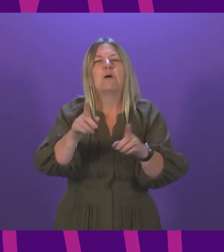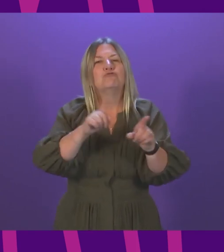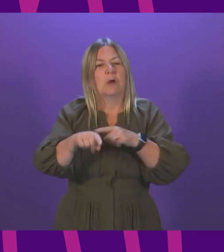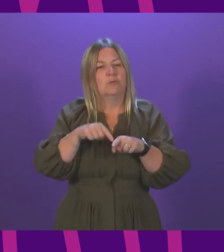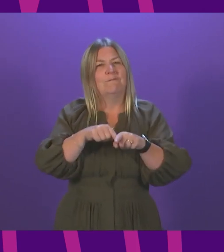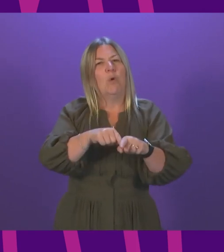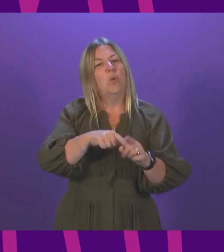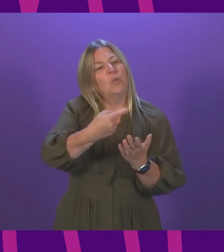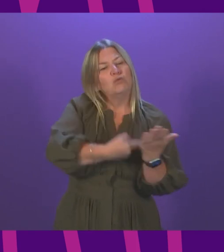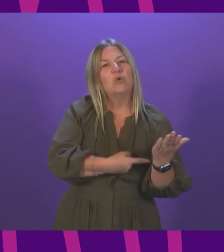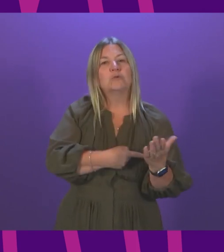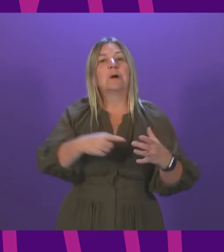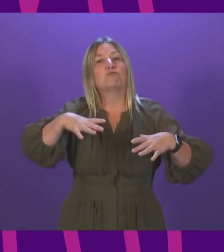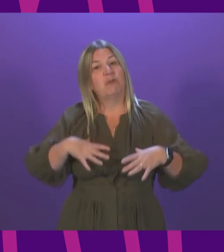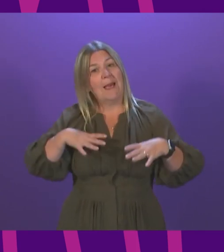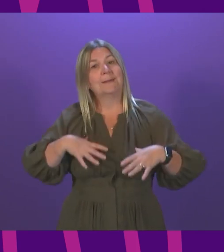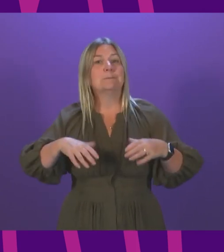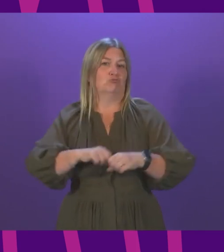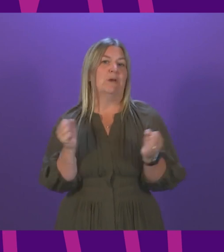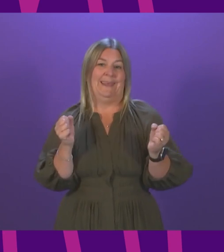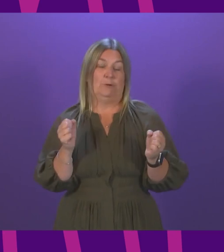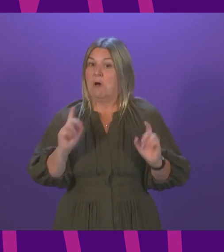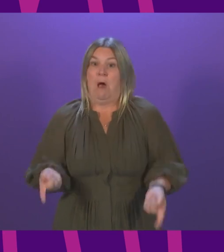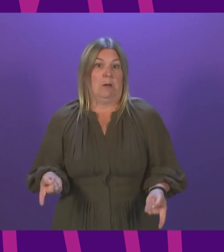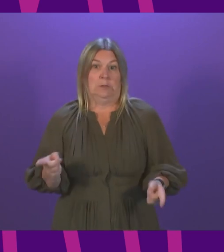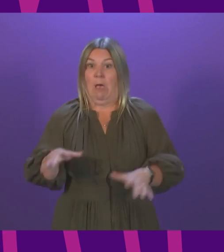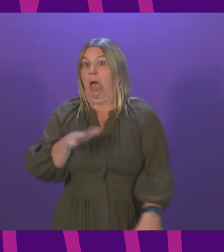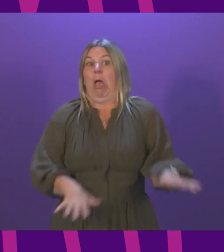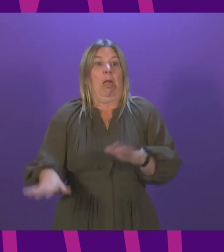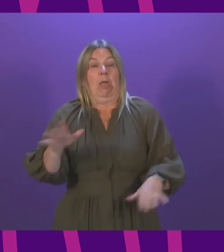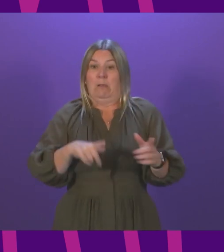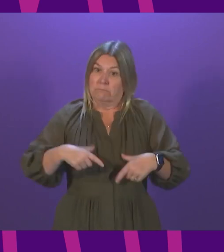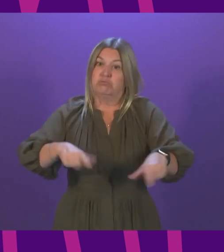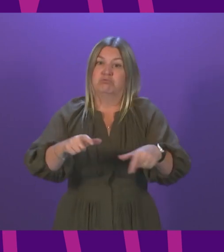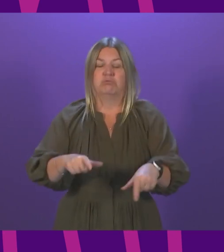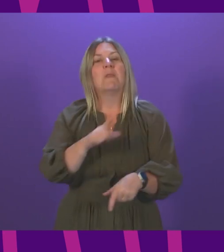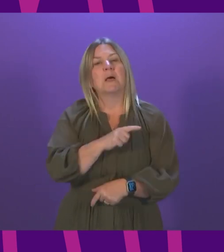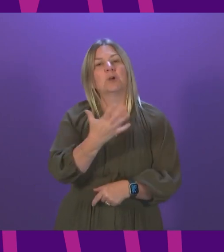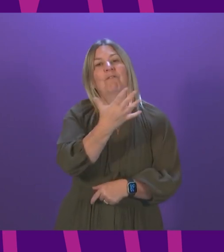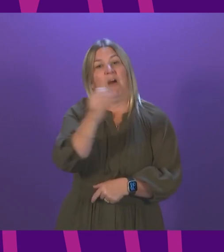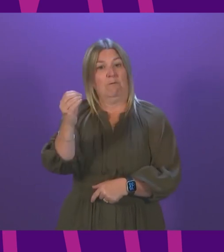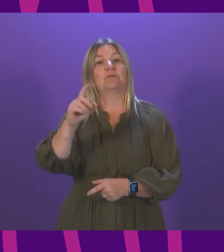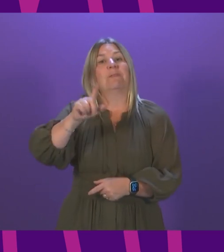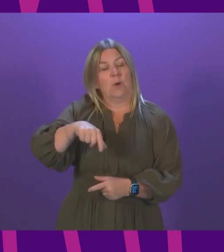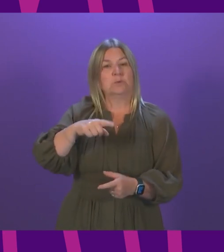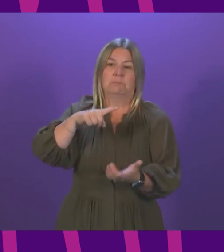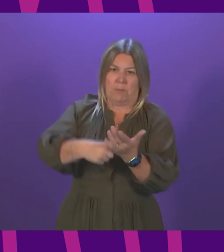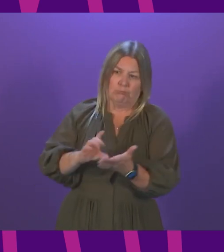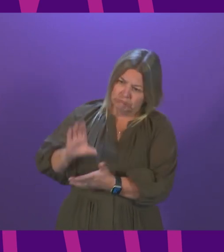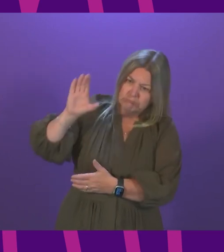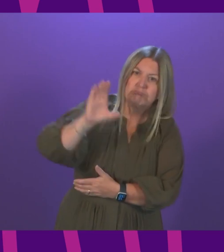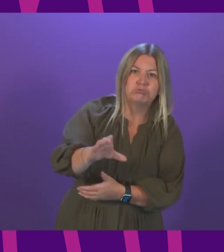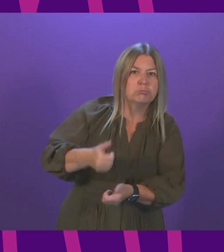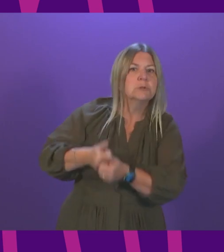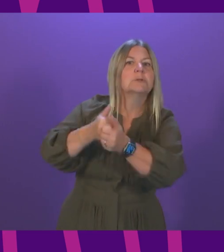and shift-overruns. That is why we are going to provide £500,000 of funding for additional support to ambulance